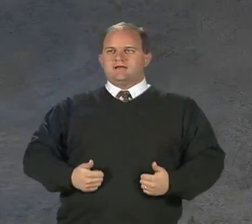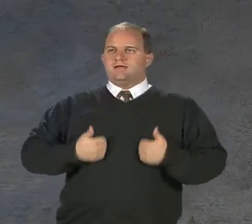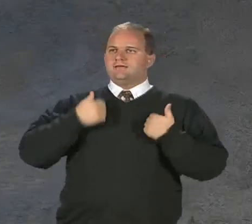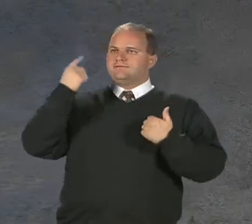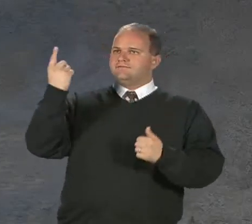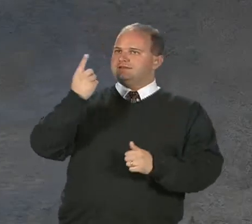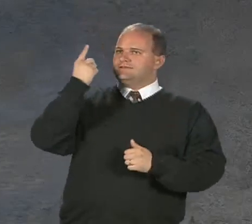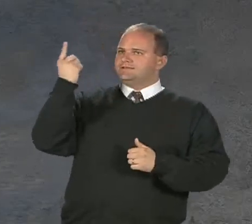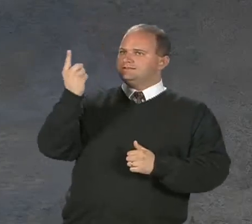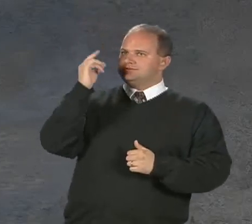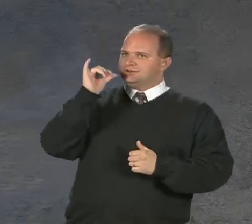life eternal,